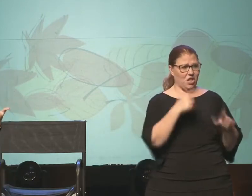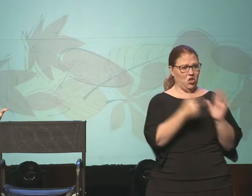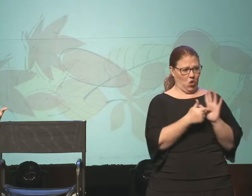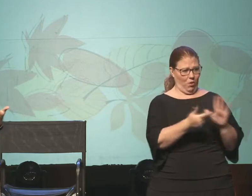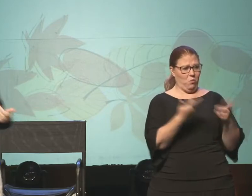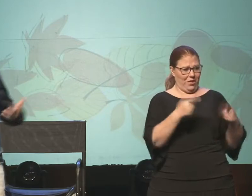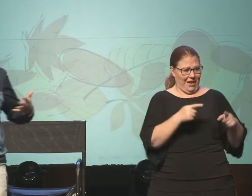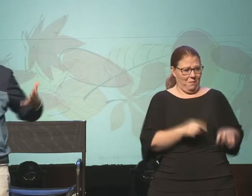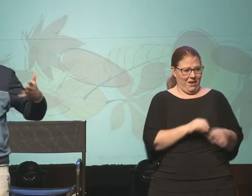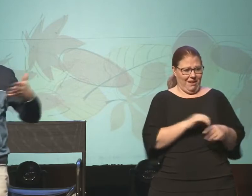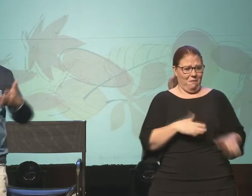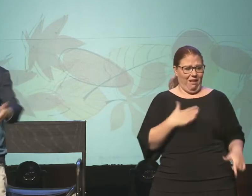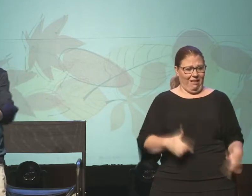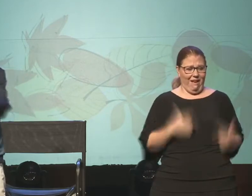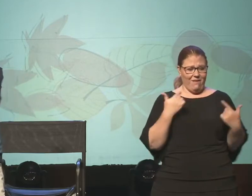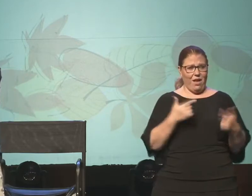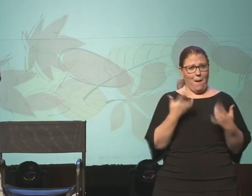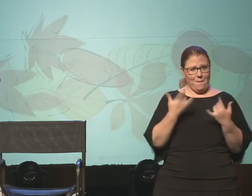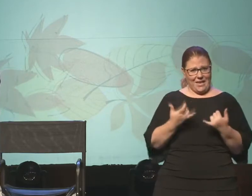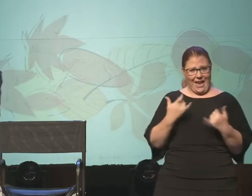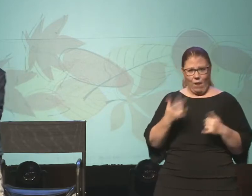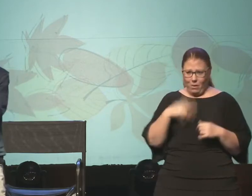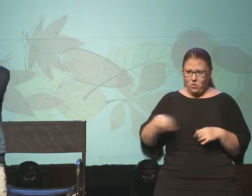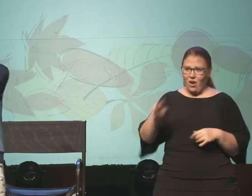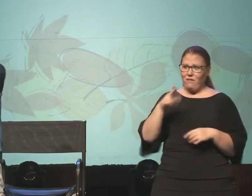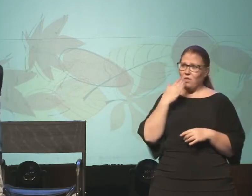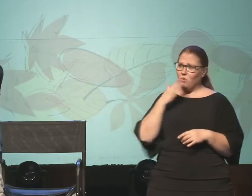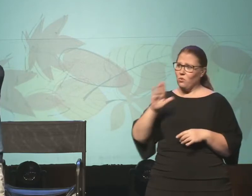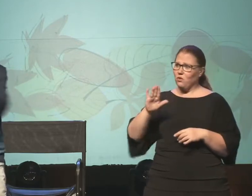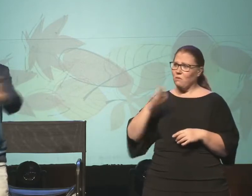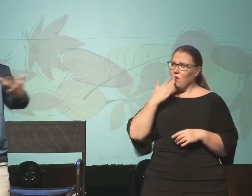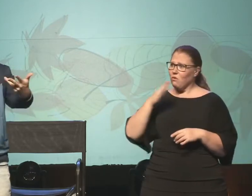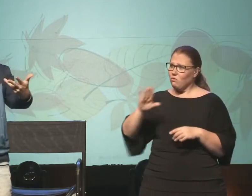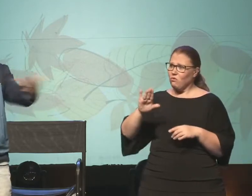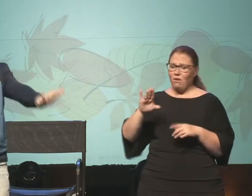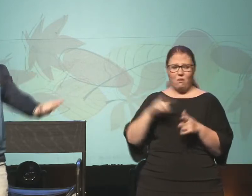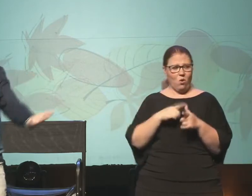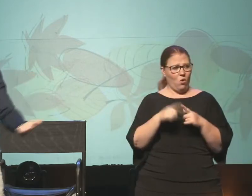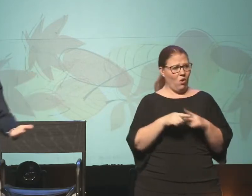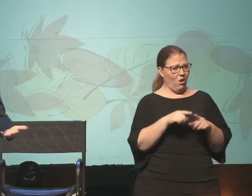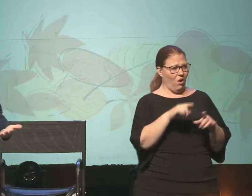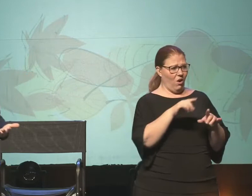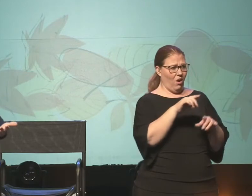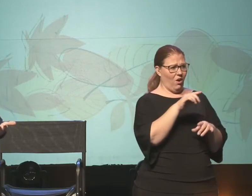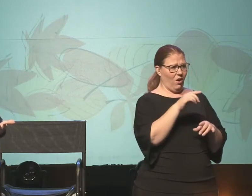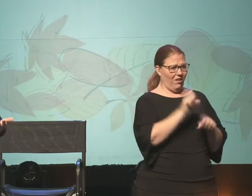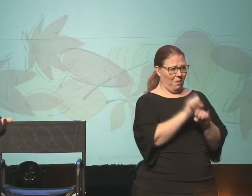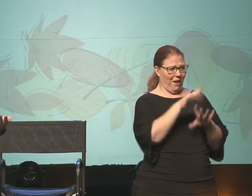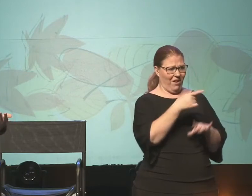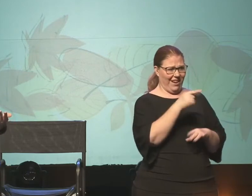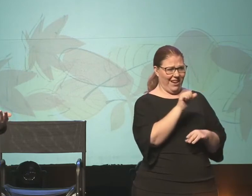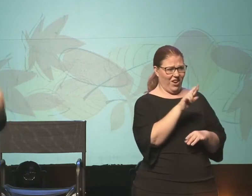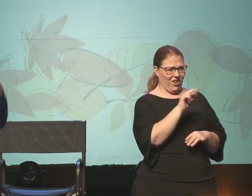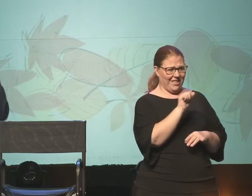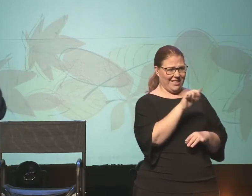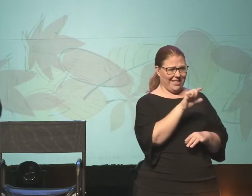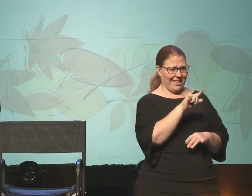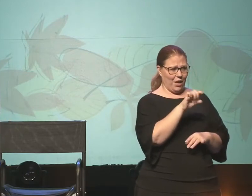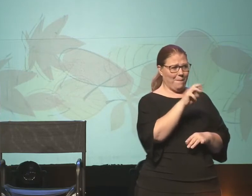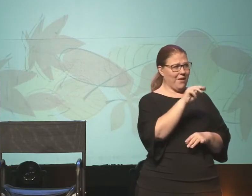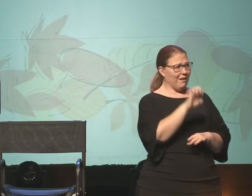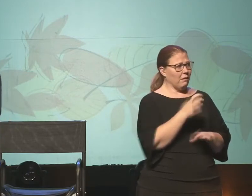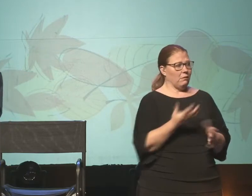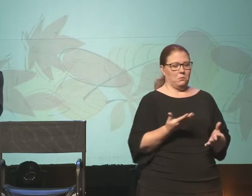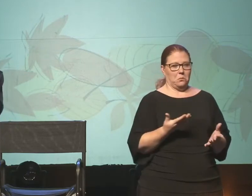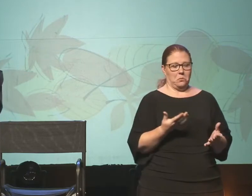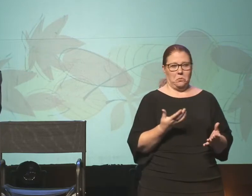what's going on in my life. But here I am on this journey now to Jerusalem. Do I go to Jerusalem? Do I go to Mount Gerizim? And here's what I think he